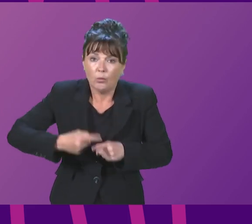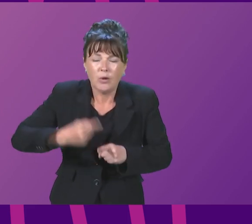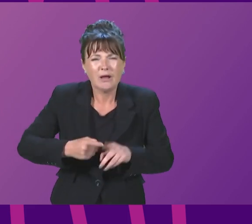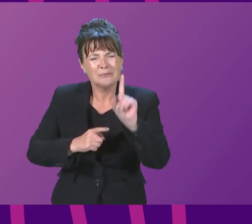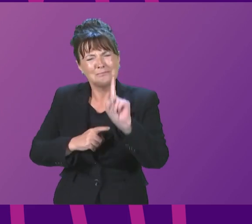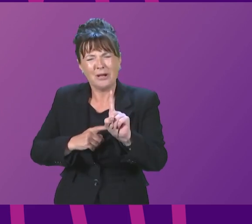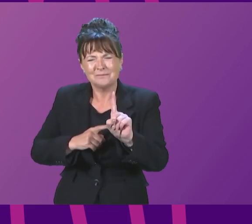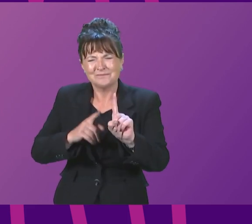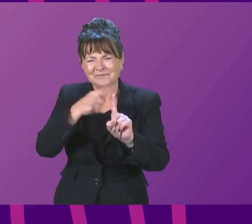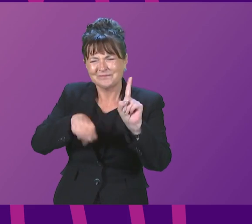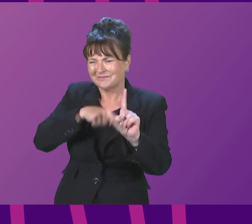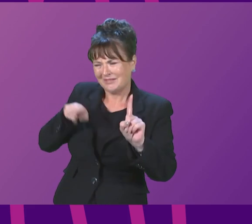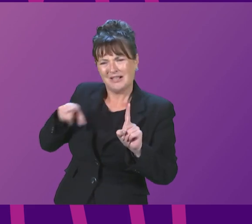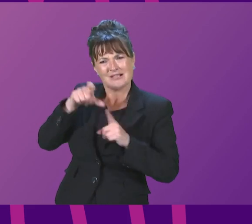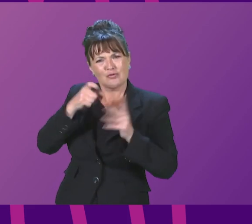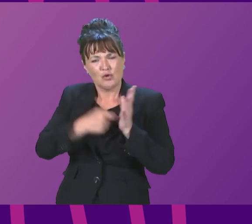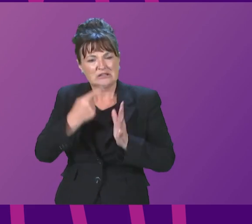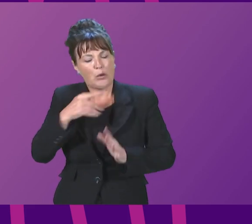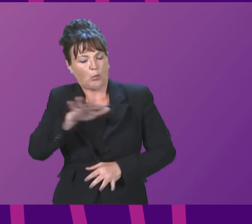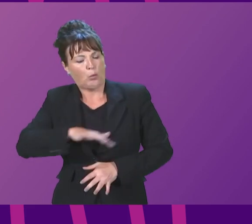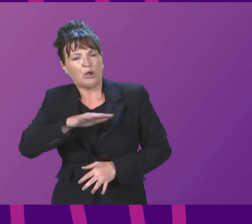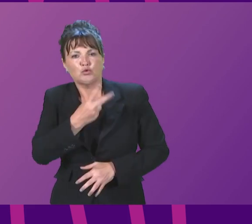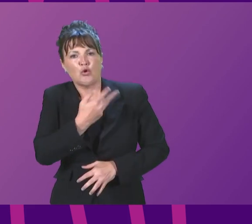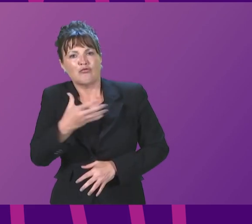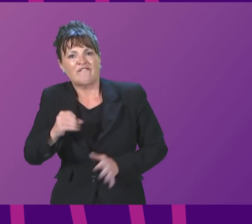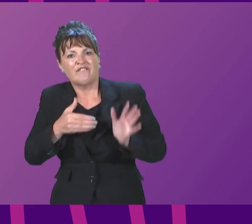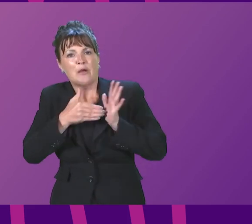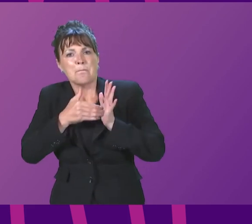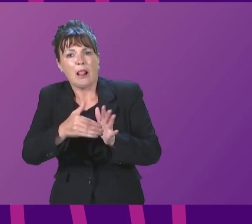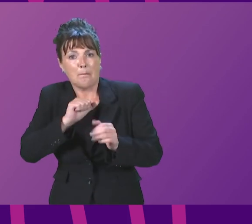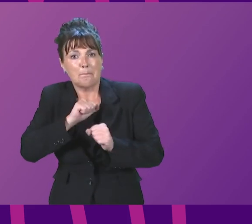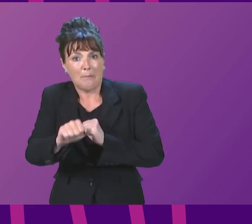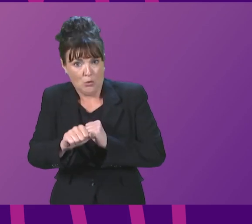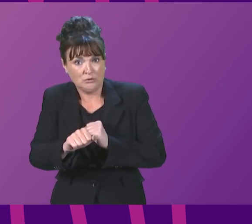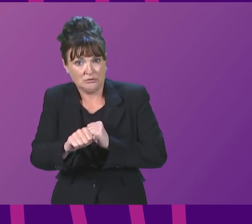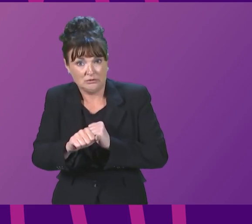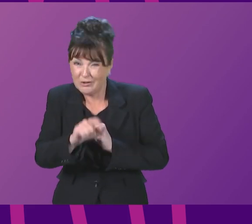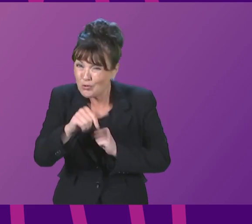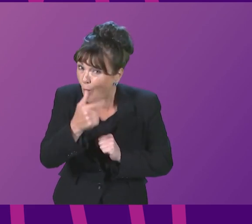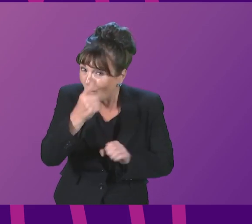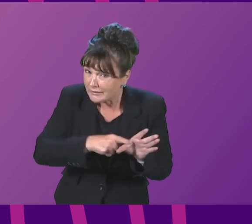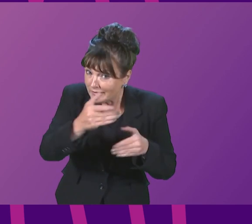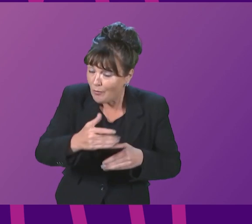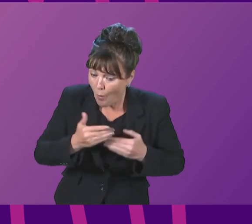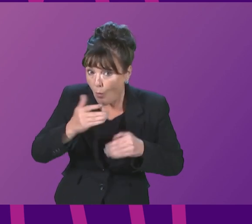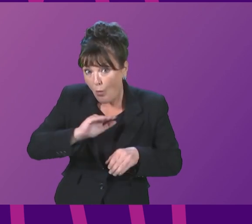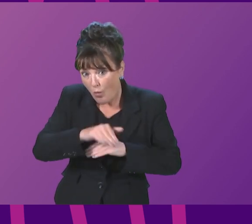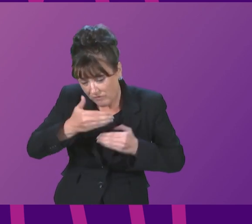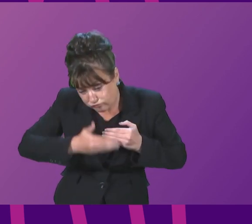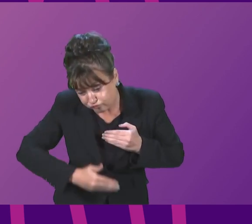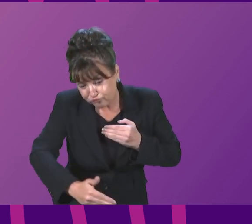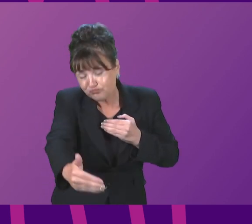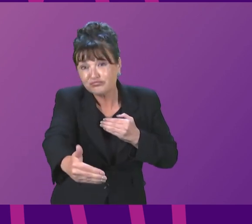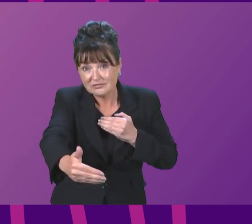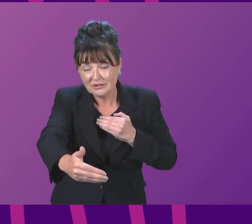his word about £250 million, which of course wouldn't be in one year, that would still leave the